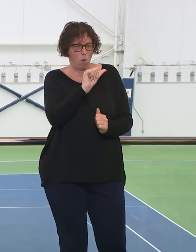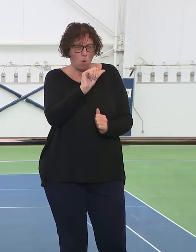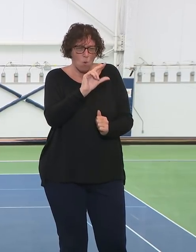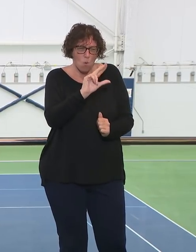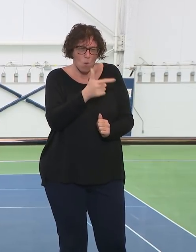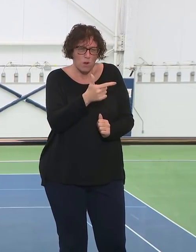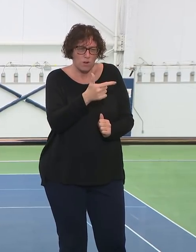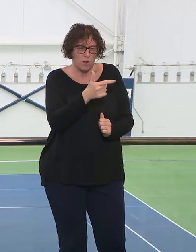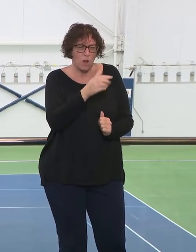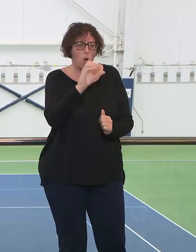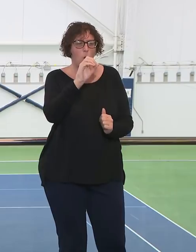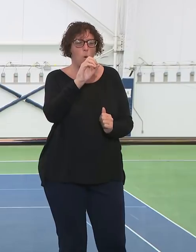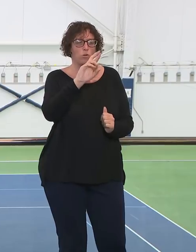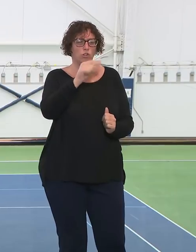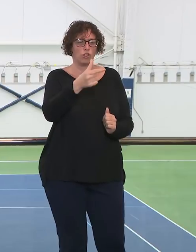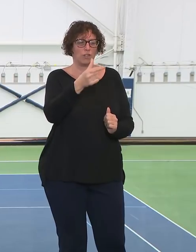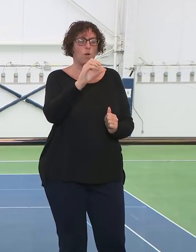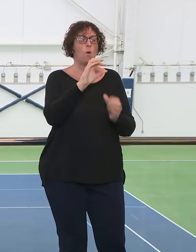office to monitor.